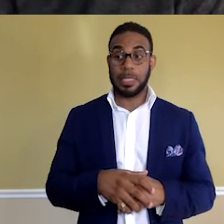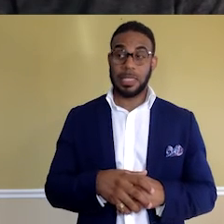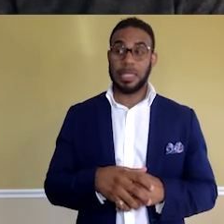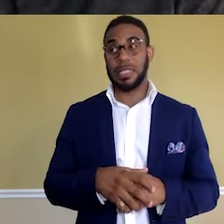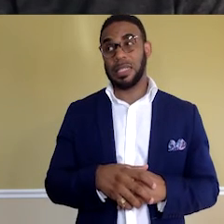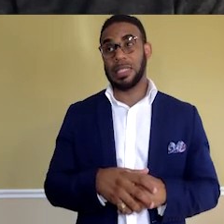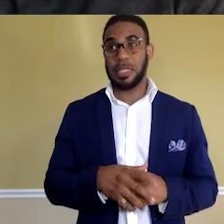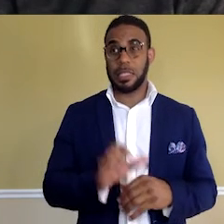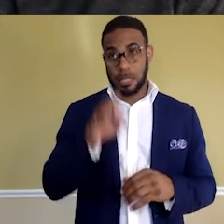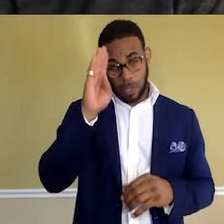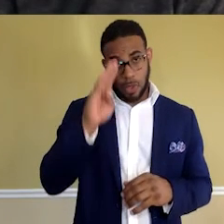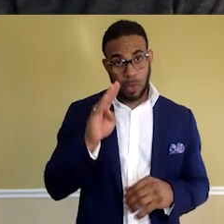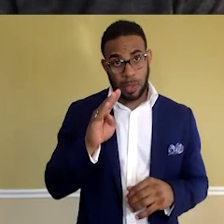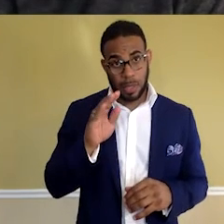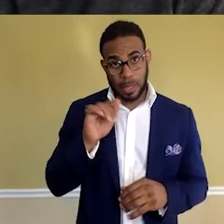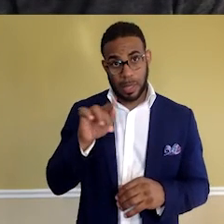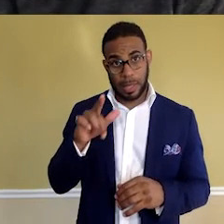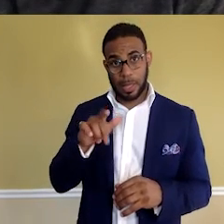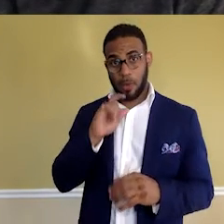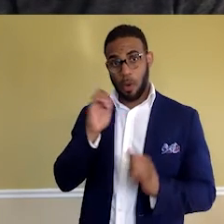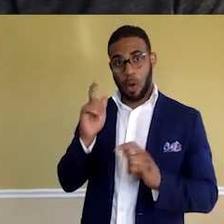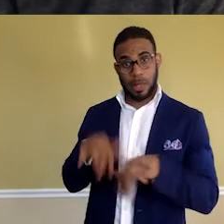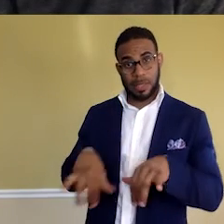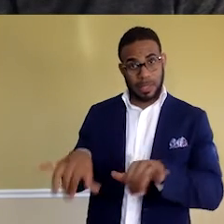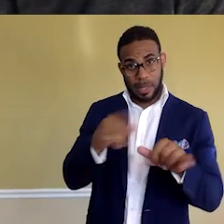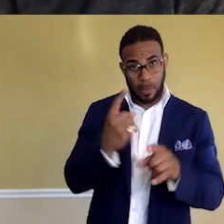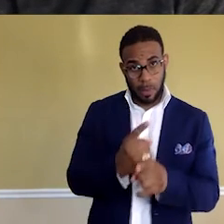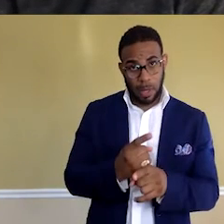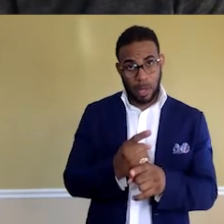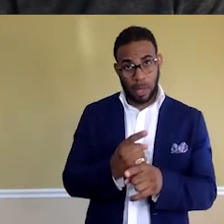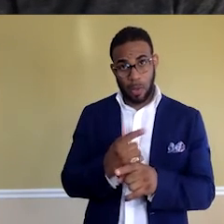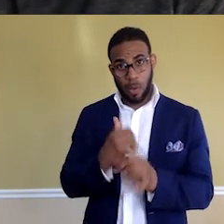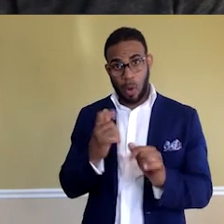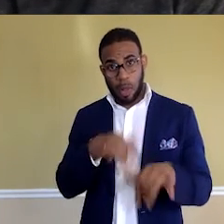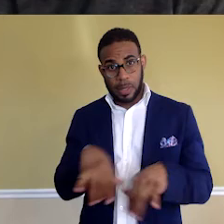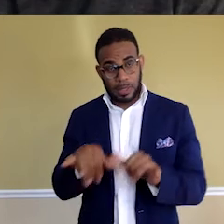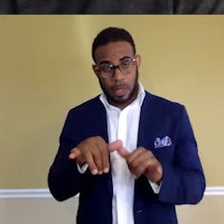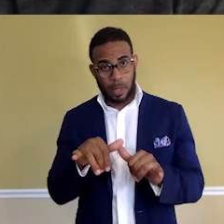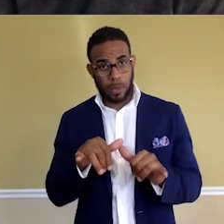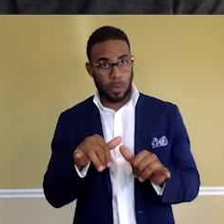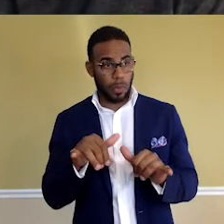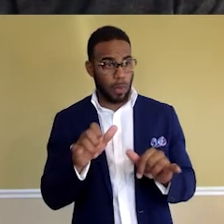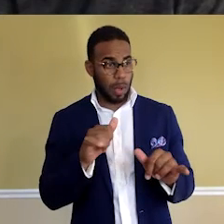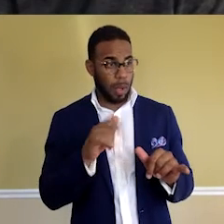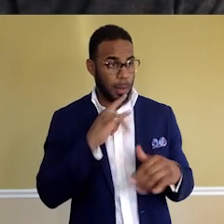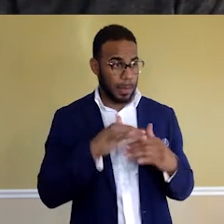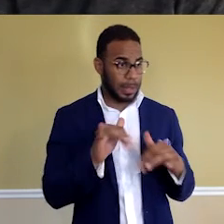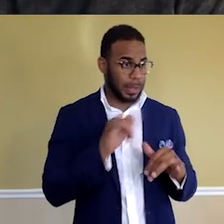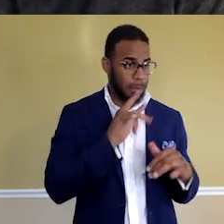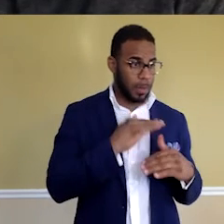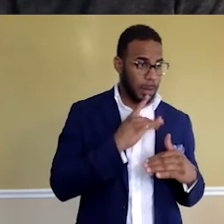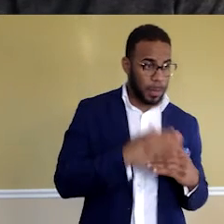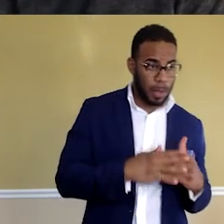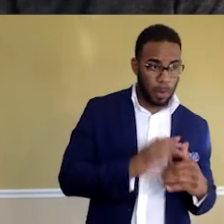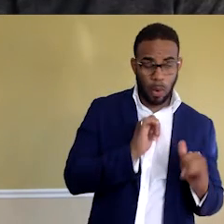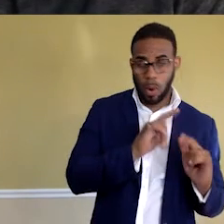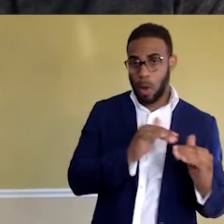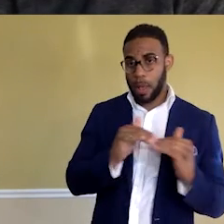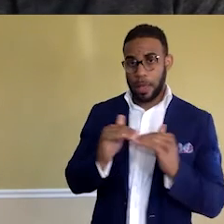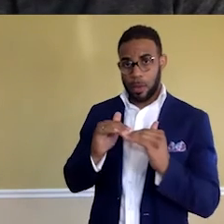You know, the adage is we're all the same, right? We're all the same. We all believe the same red blood. We're all equal. Race shouldn't matter.